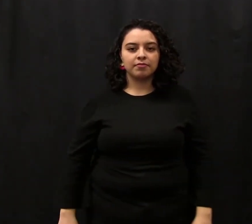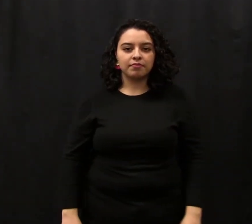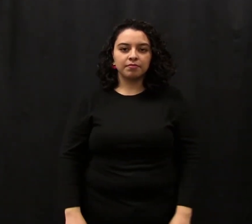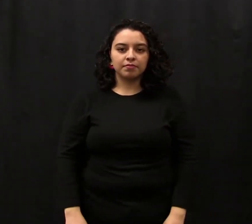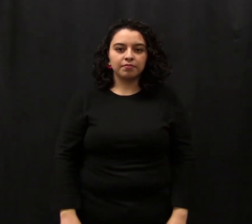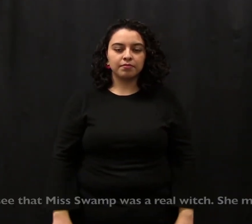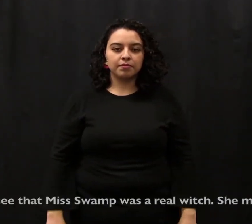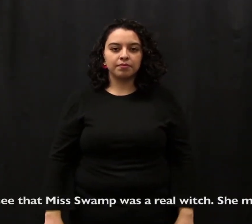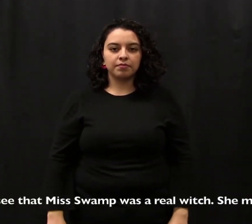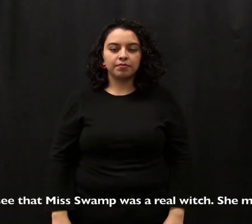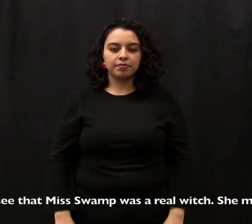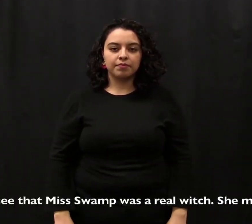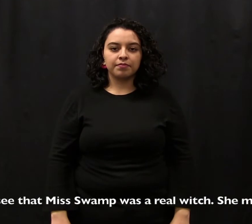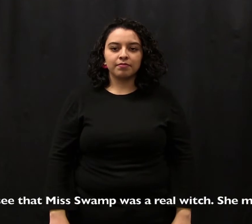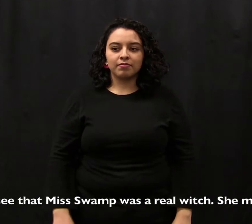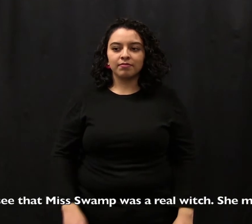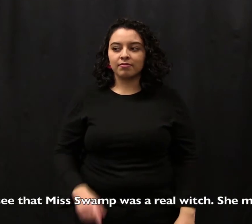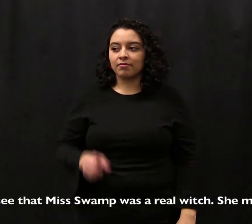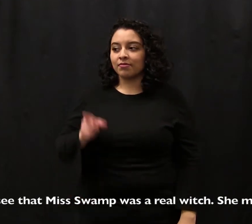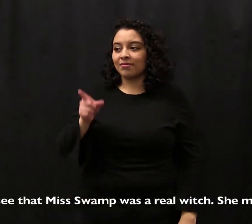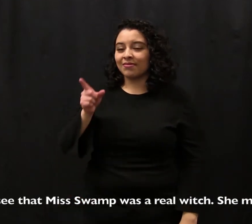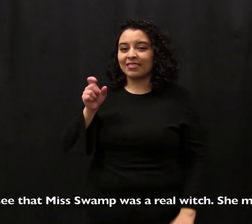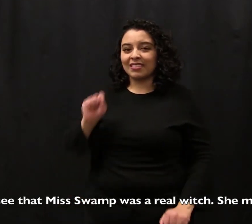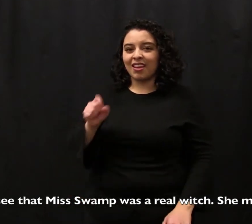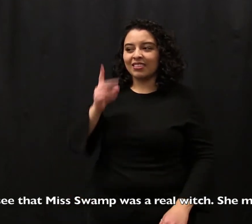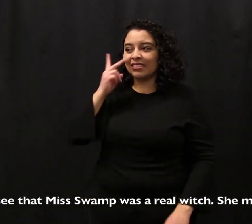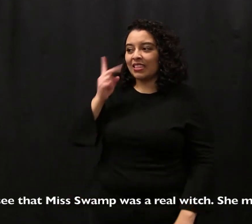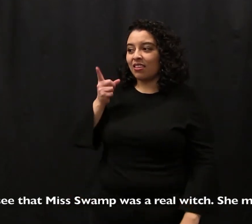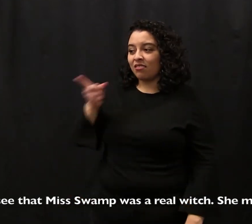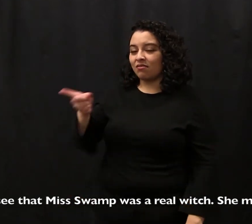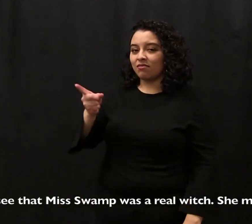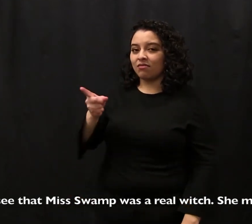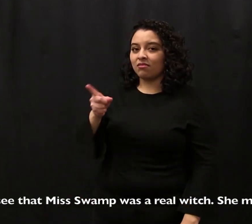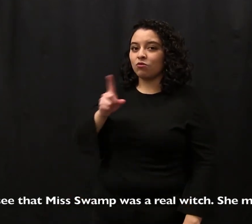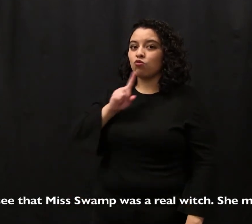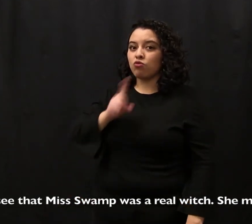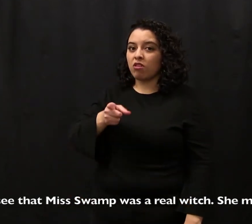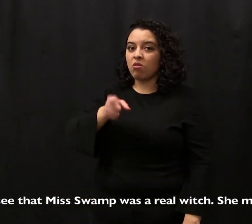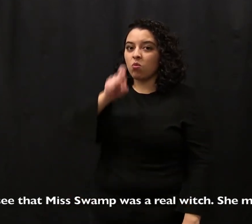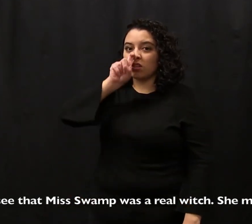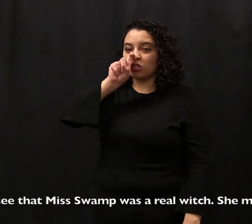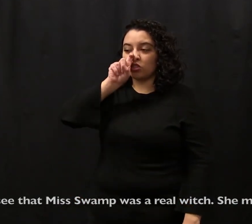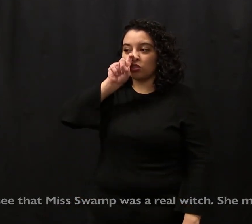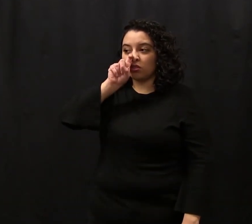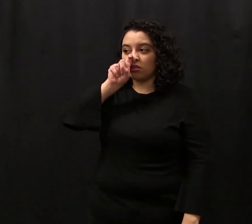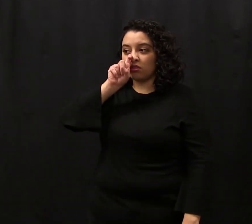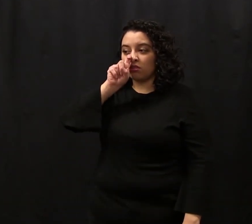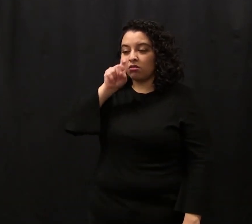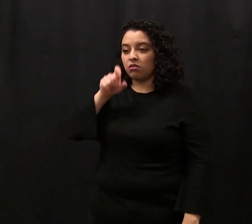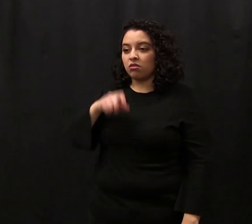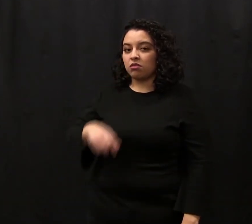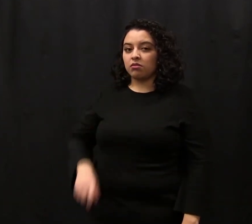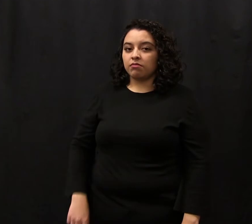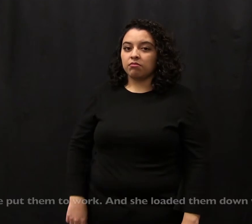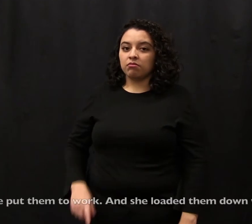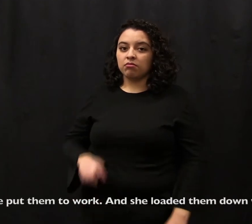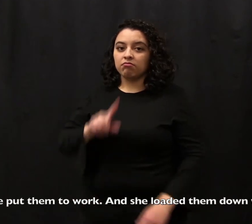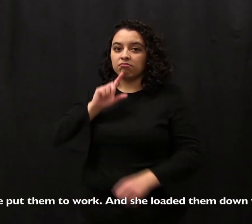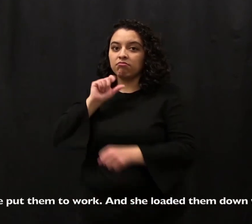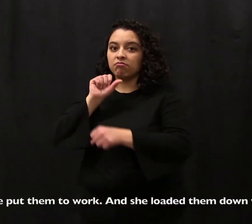They could see Miss Swamp was a real witch. She meant business. Right away, she